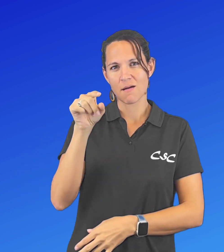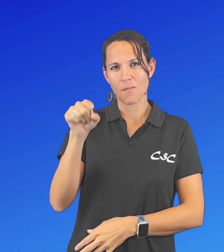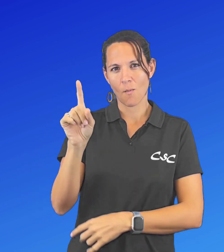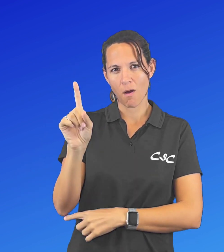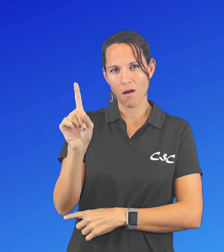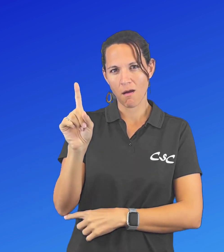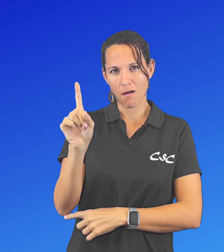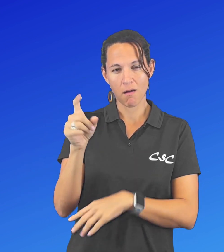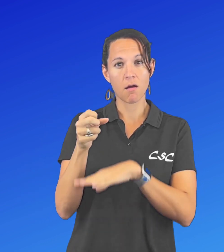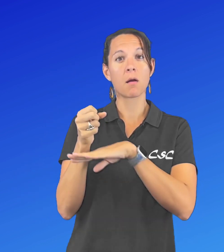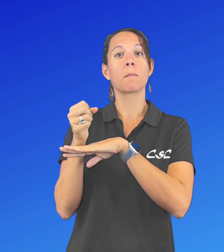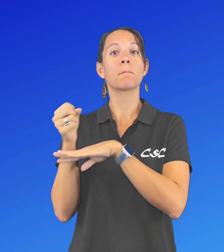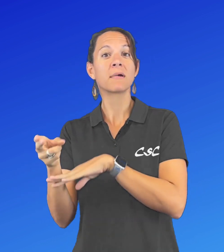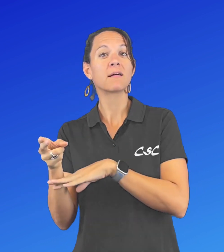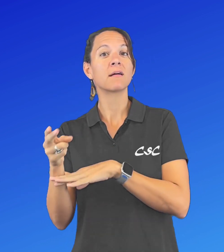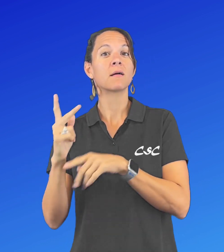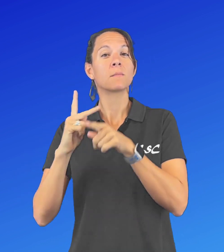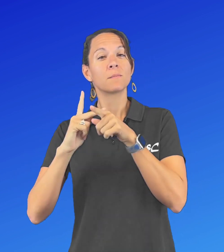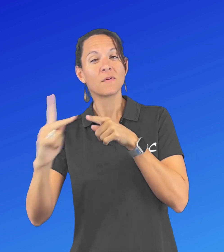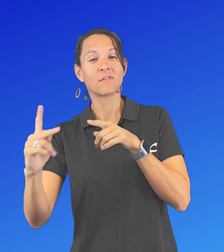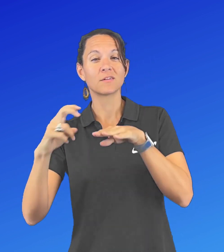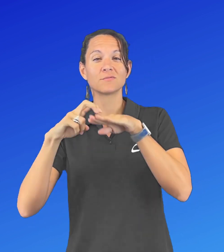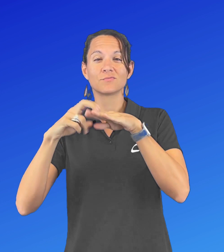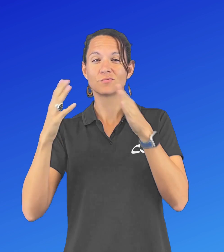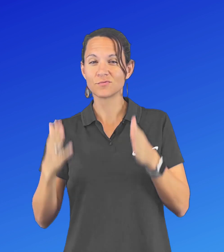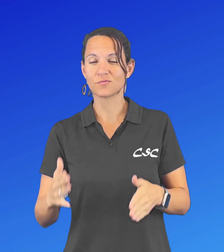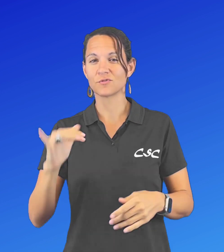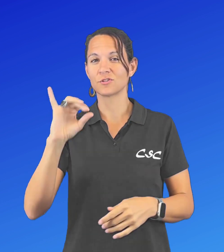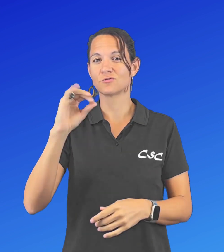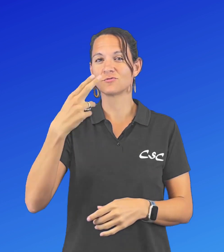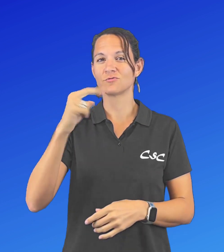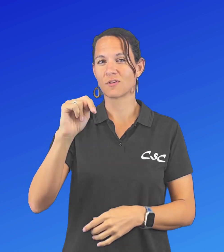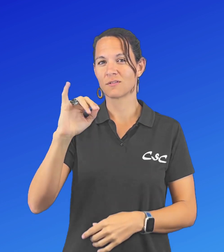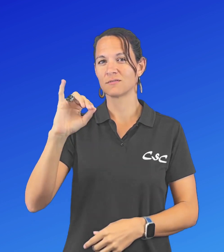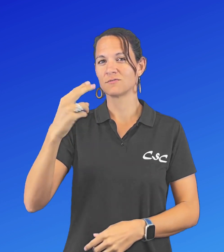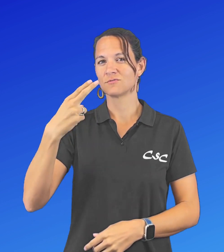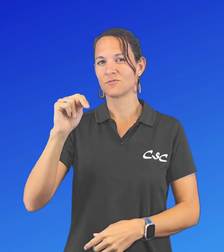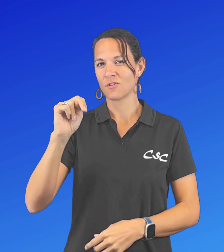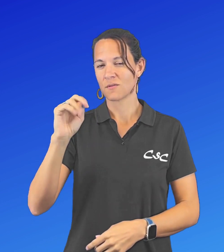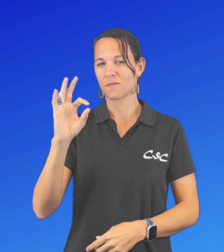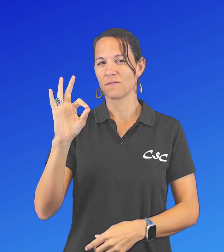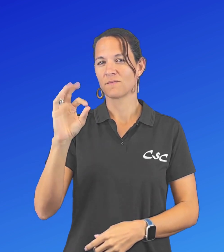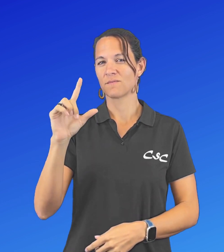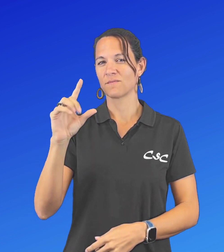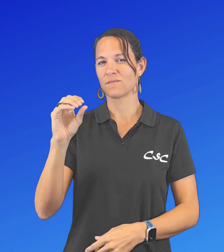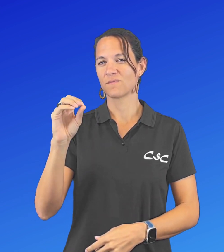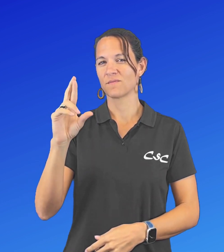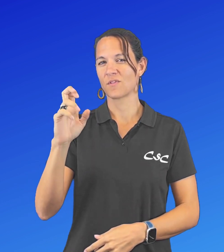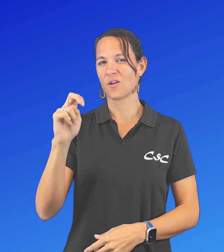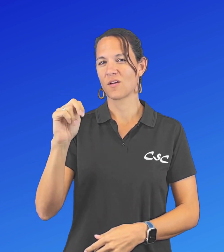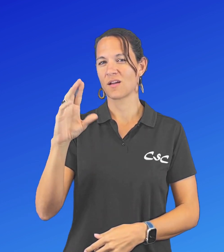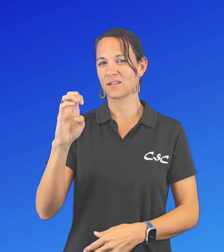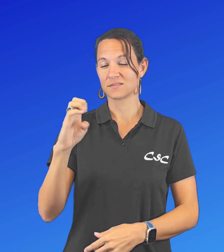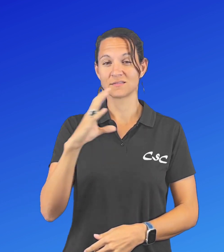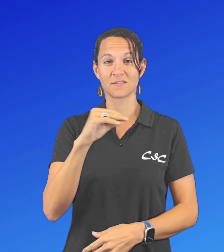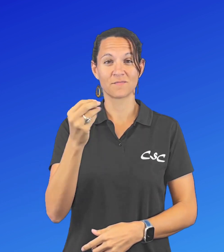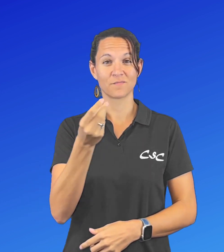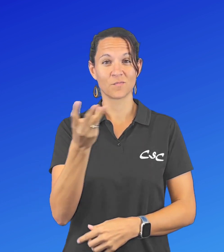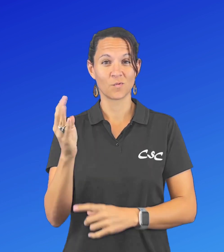He beat professional surfer John John Florns and others. It was